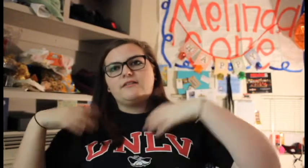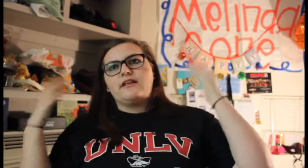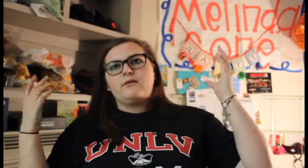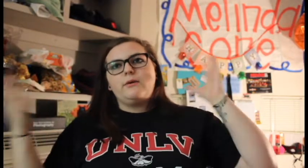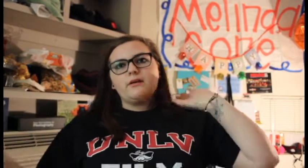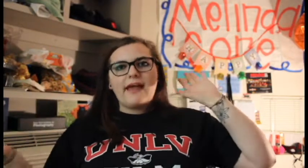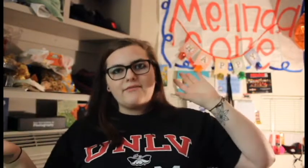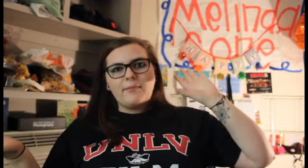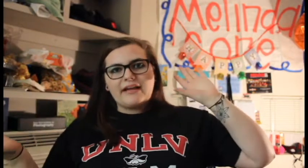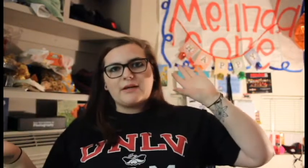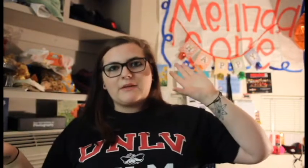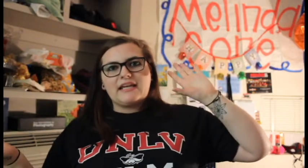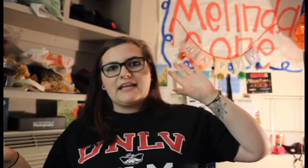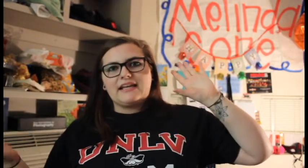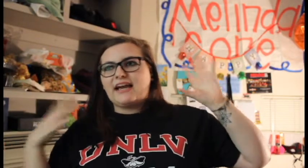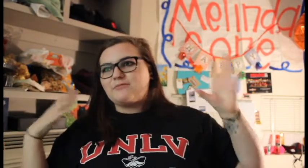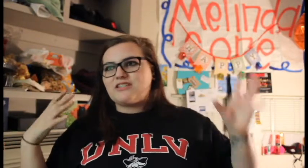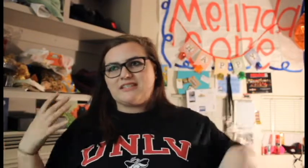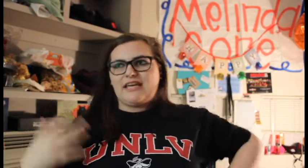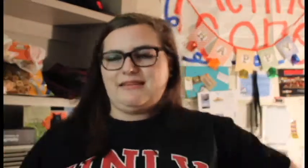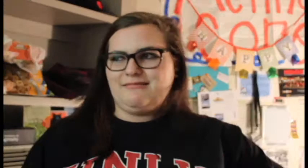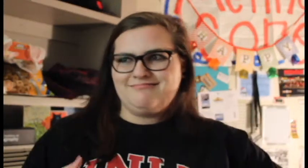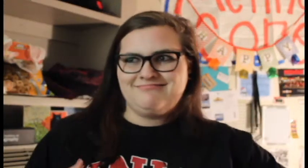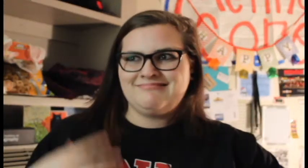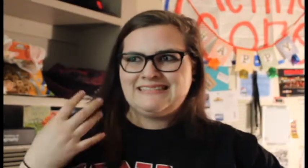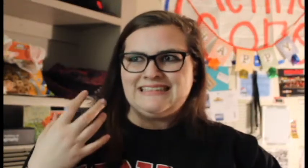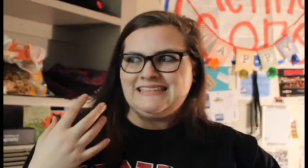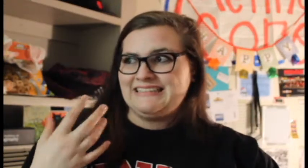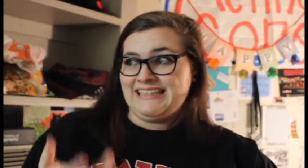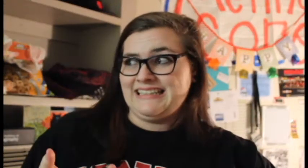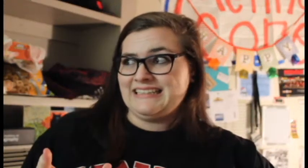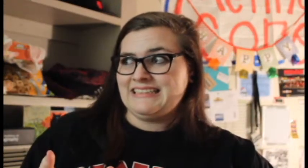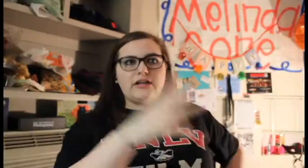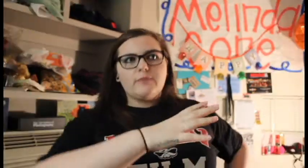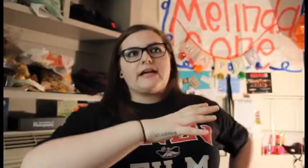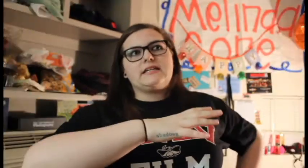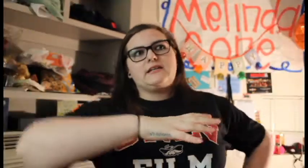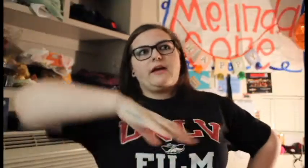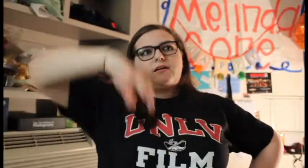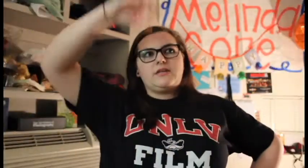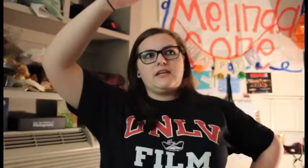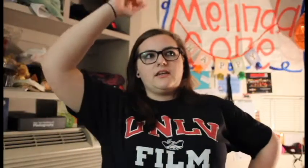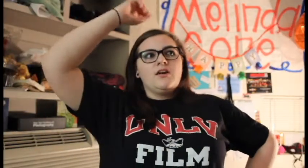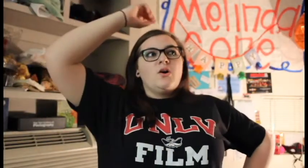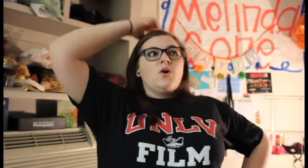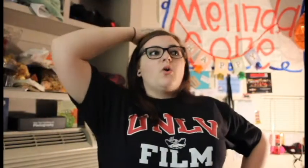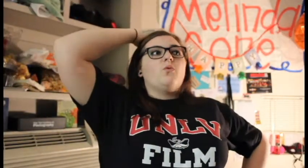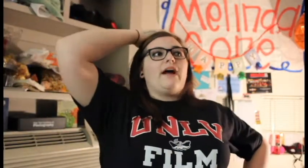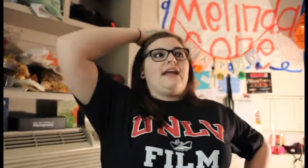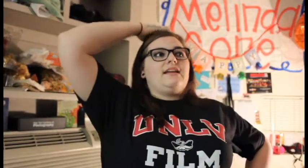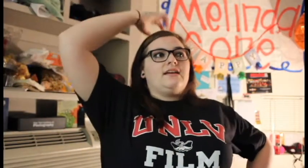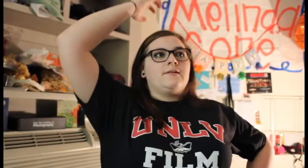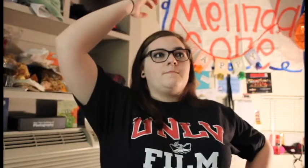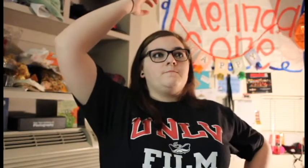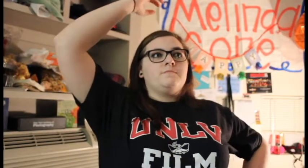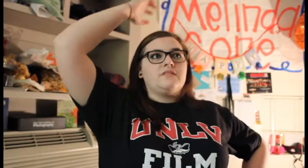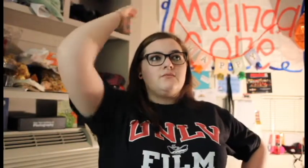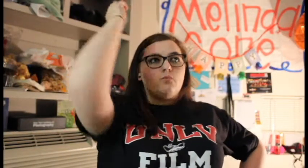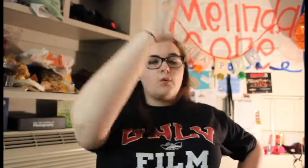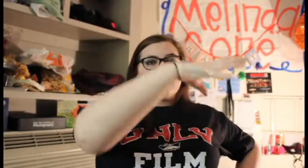they're like we don't have the backup key and I'm just like huh? They go back to get the backup key when one of